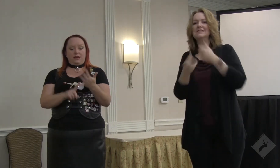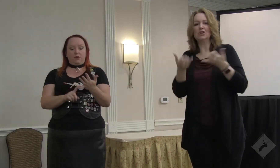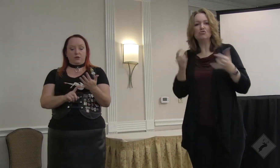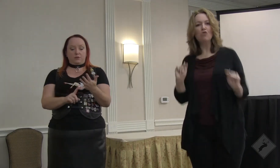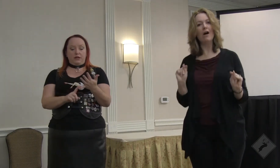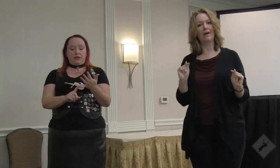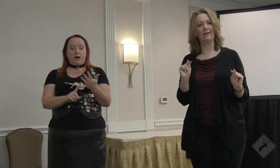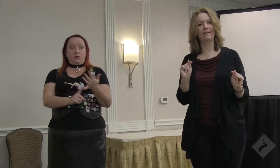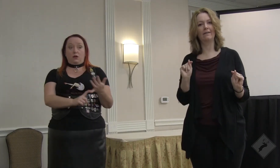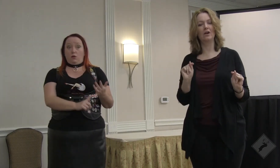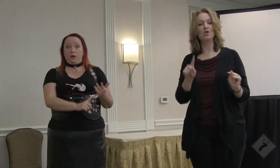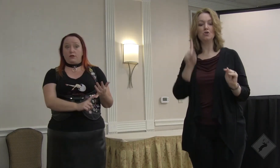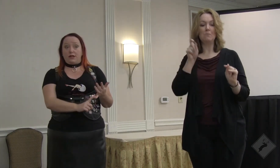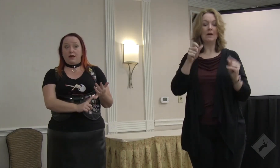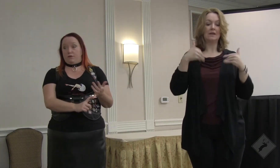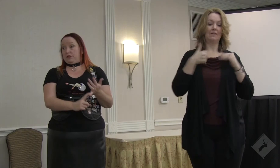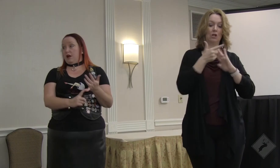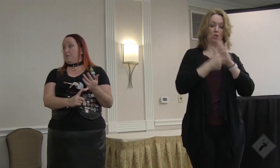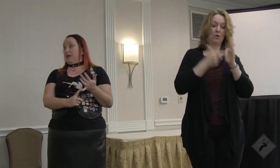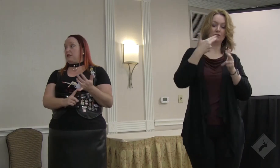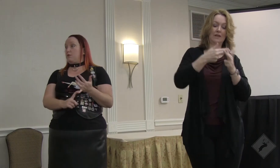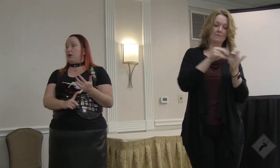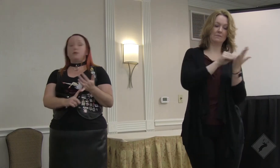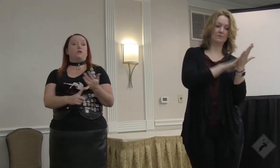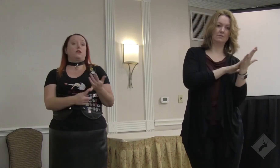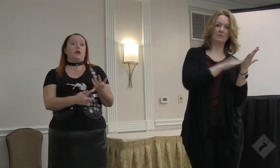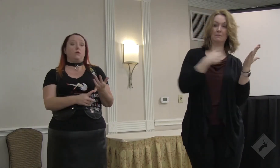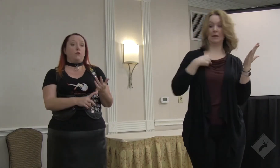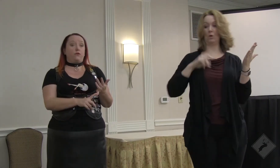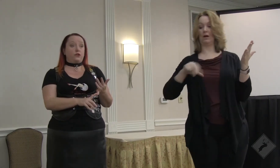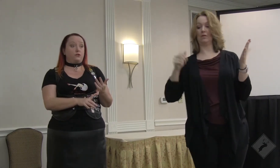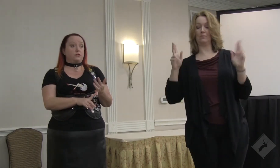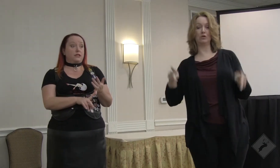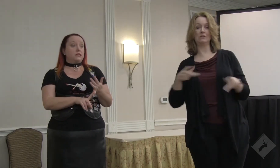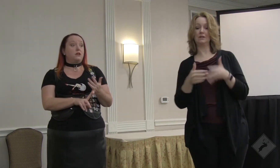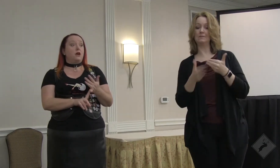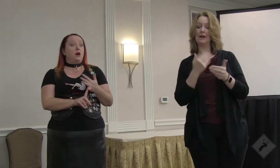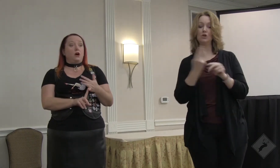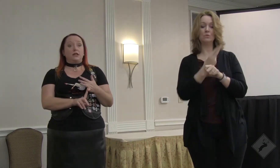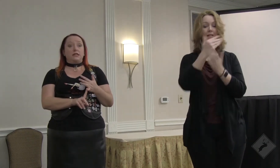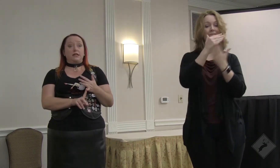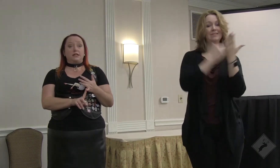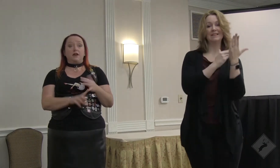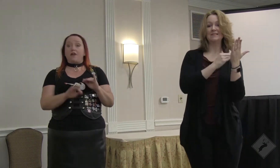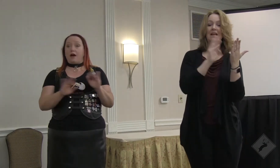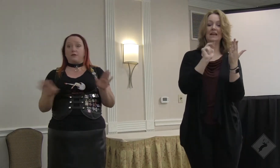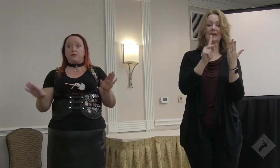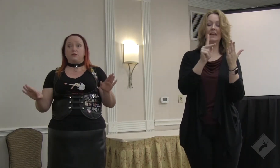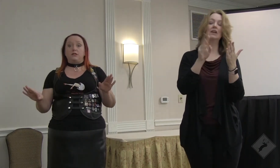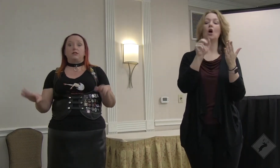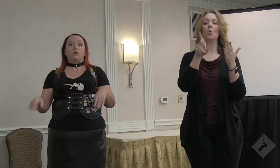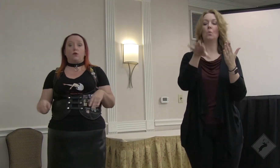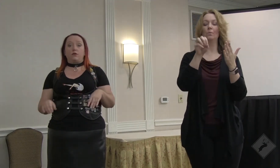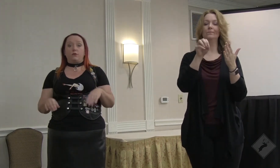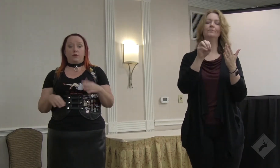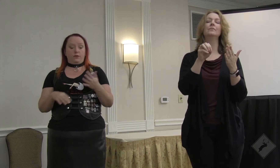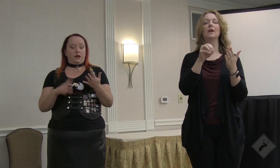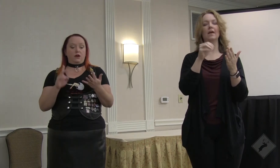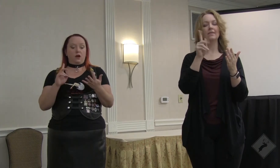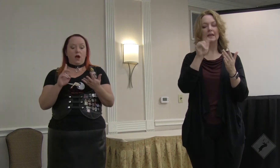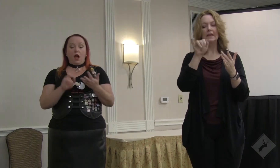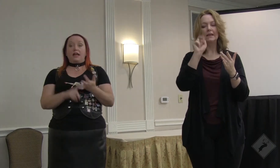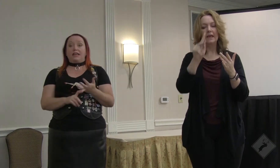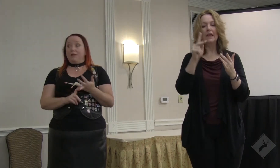keep on speed dial a lawyer's name. If it's not me, someone else, go to the kink aware professionals list on NCSF. Absolutely, because there are wonderful